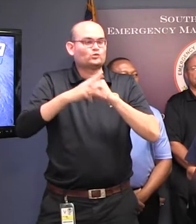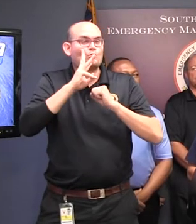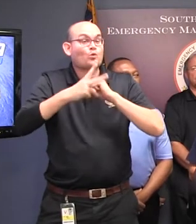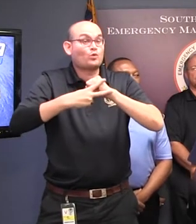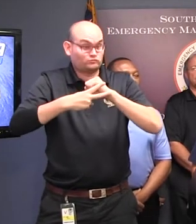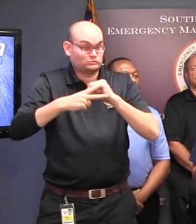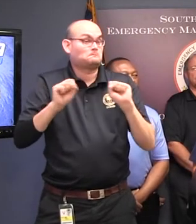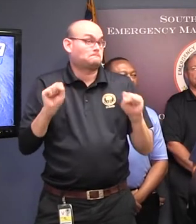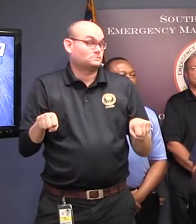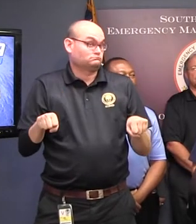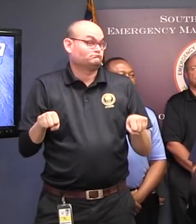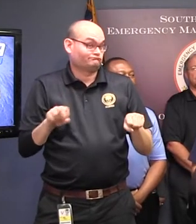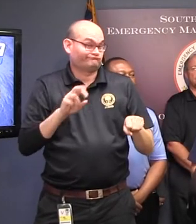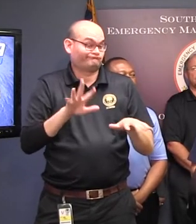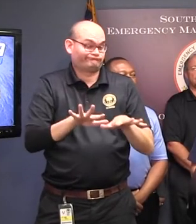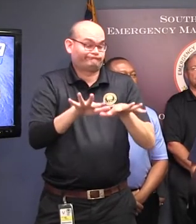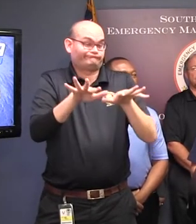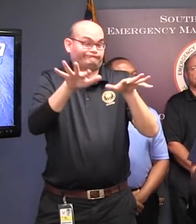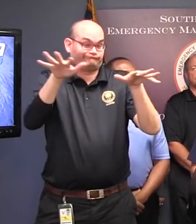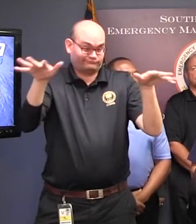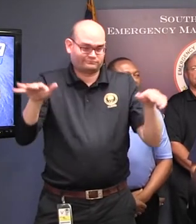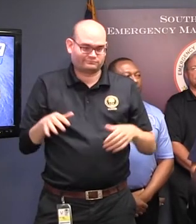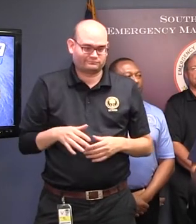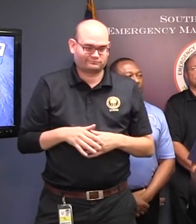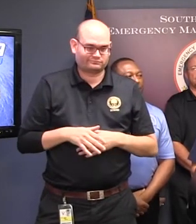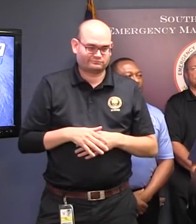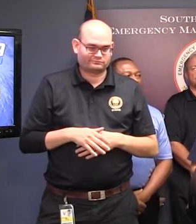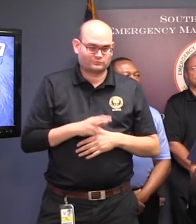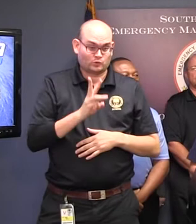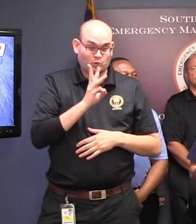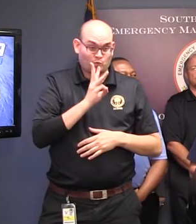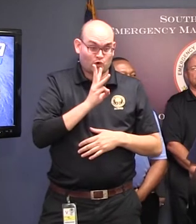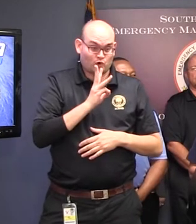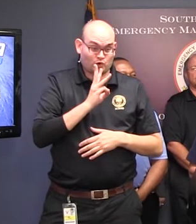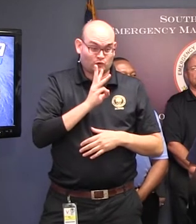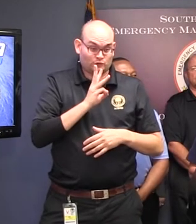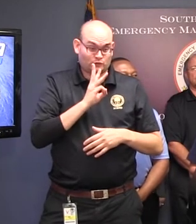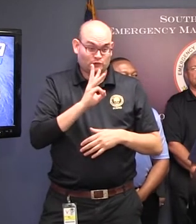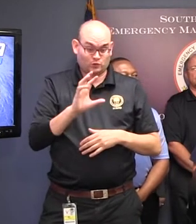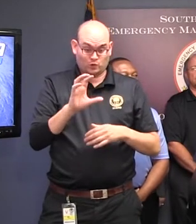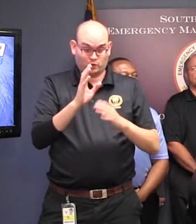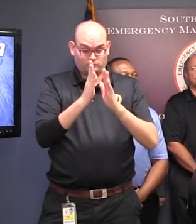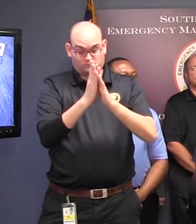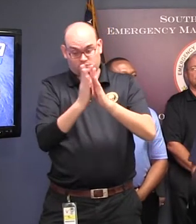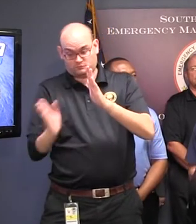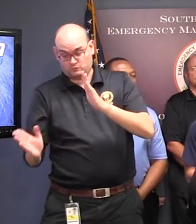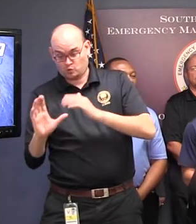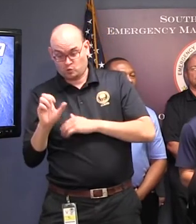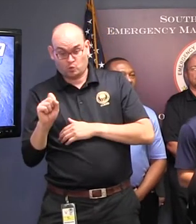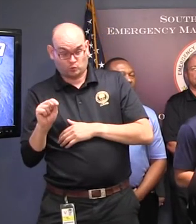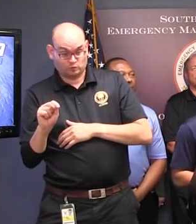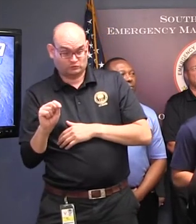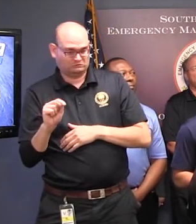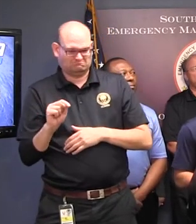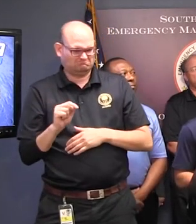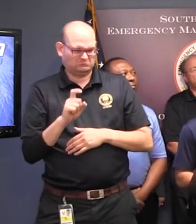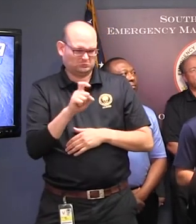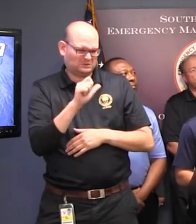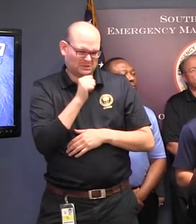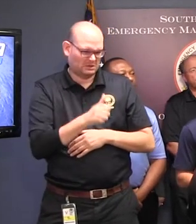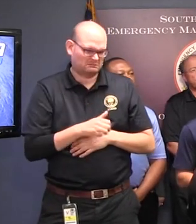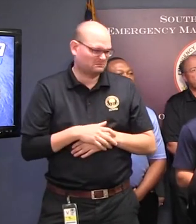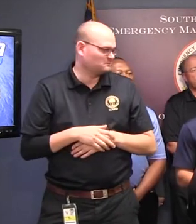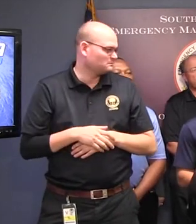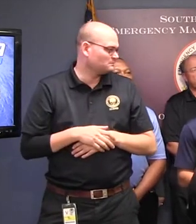the aerial rivers. But the two joining at the coast, that isn't contributing at all? No, it shouldn't be a factor. By undermining